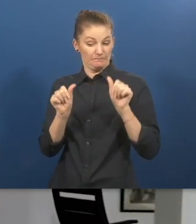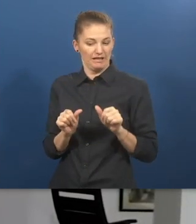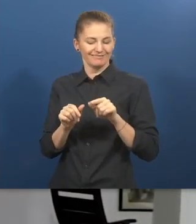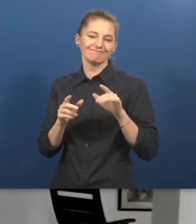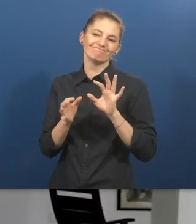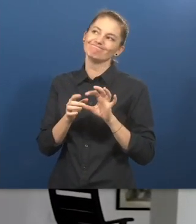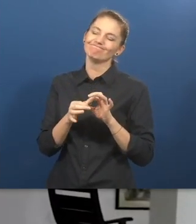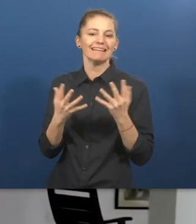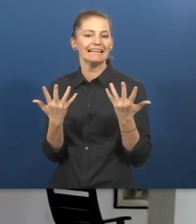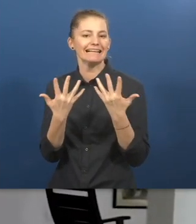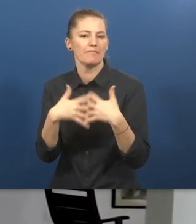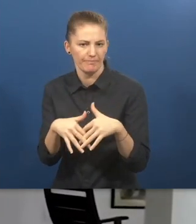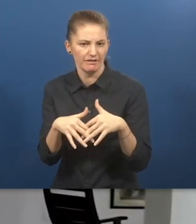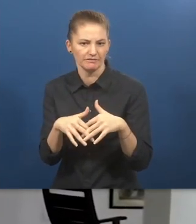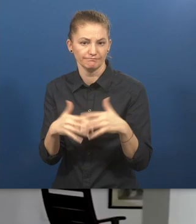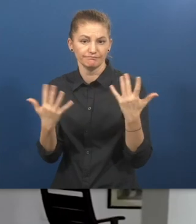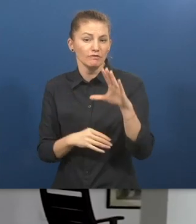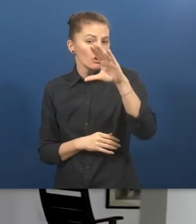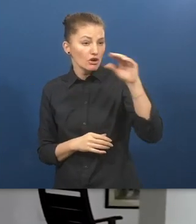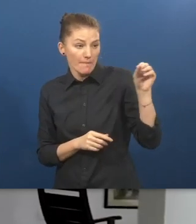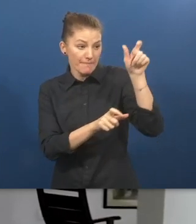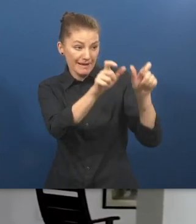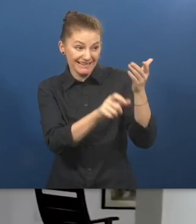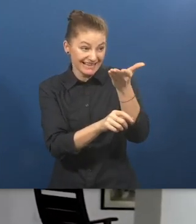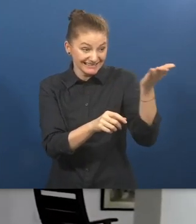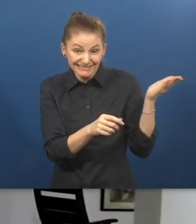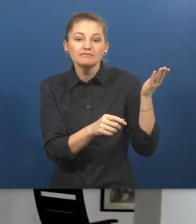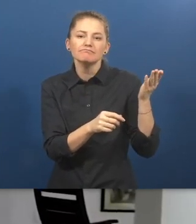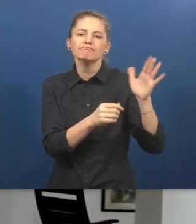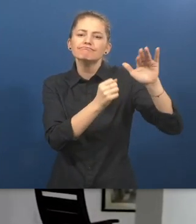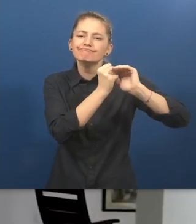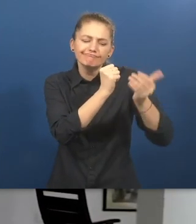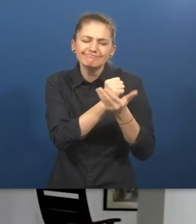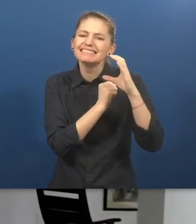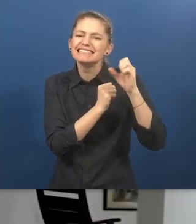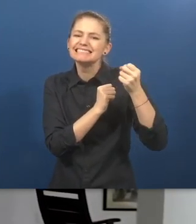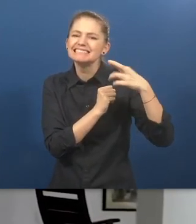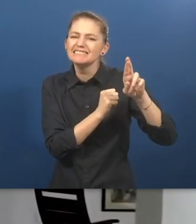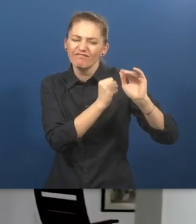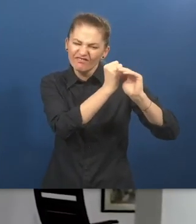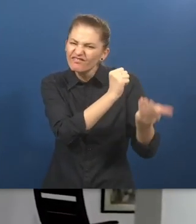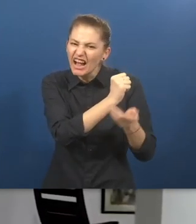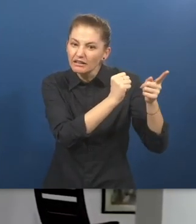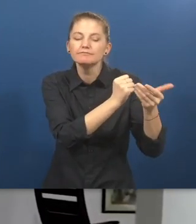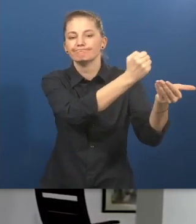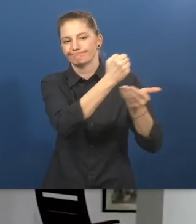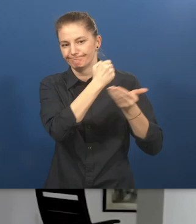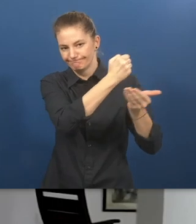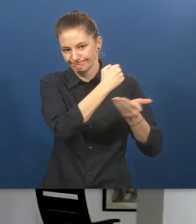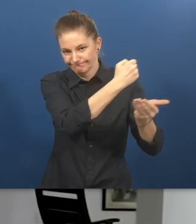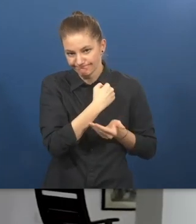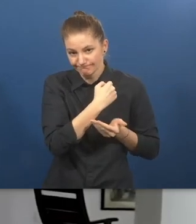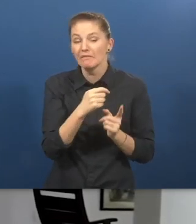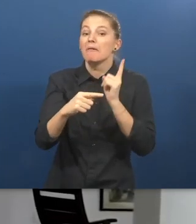hybrid business model. Companies give us grants through their CSR funds. We also charge for our specialized